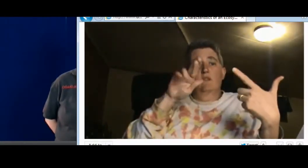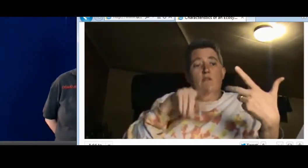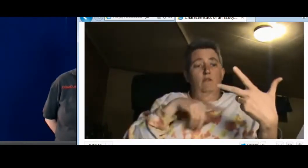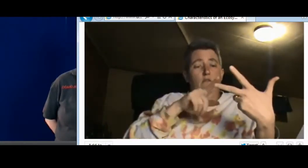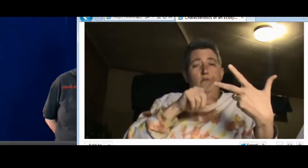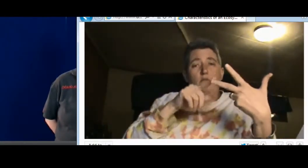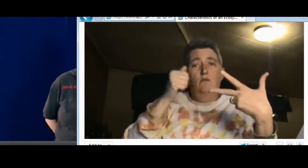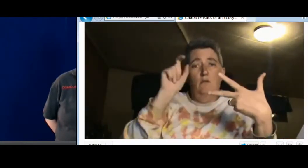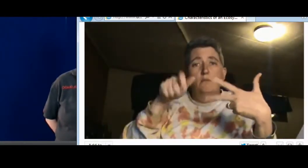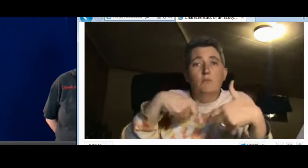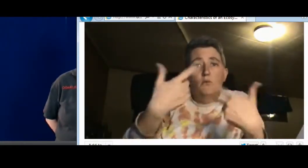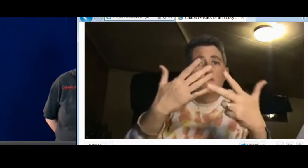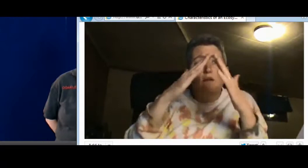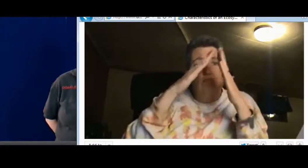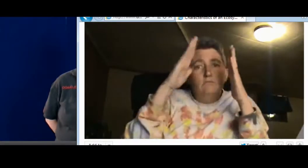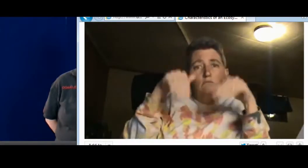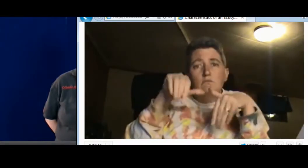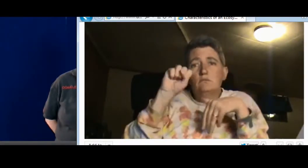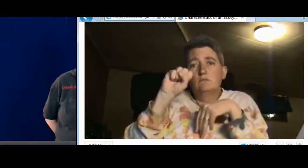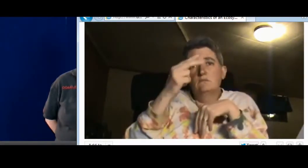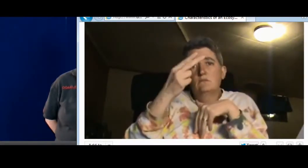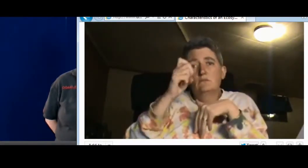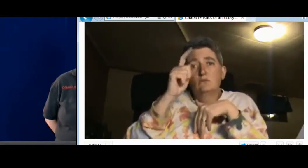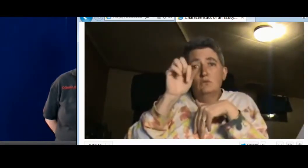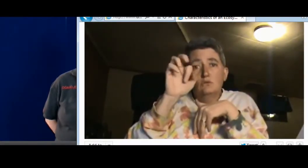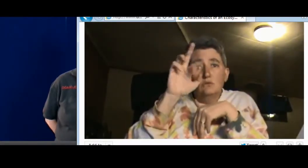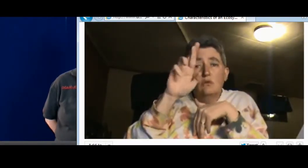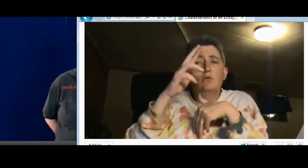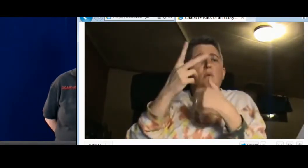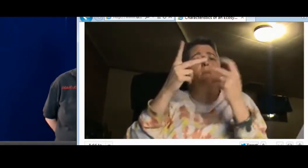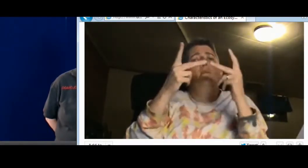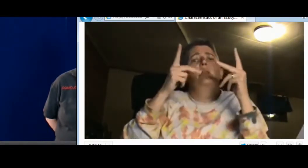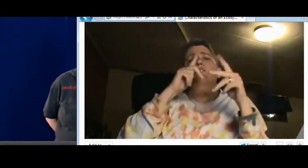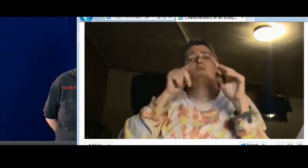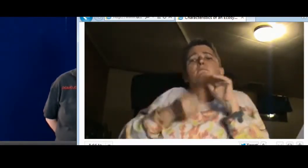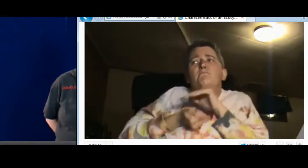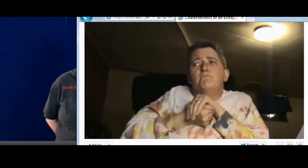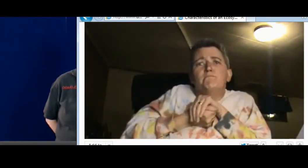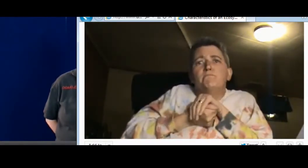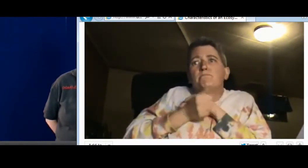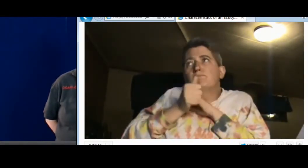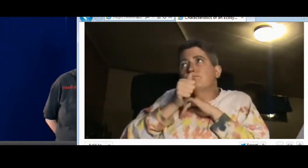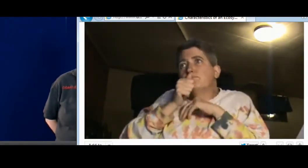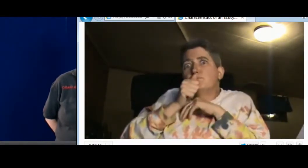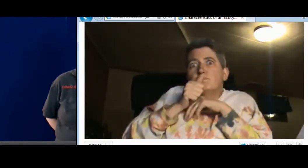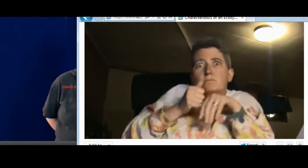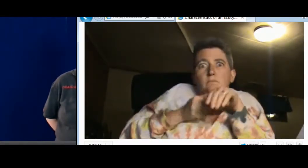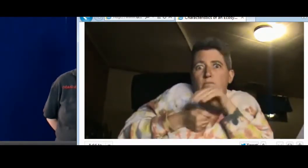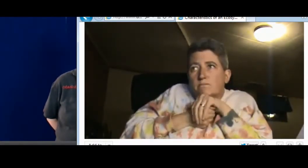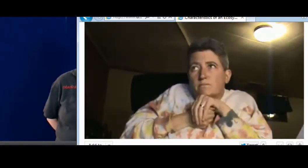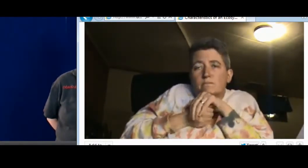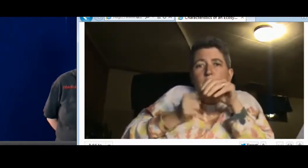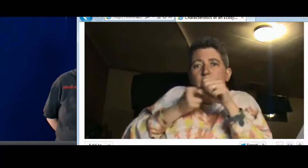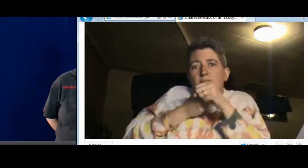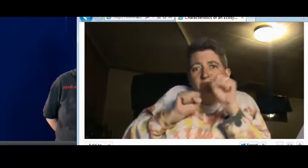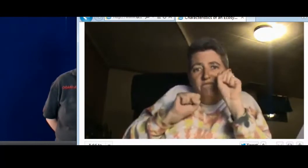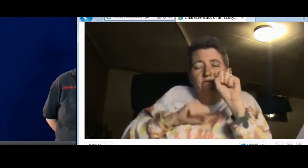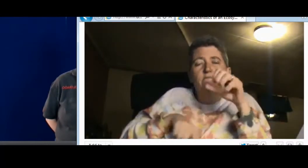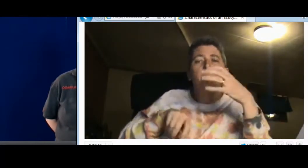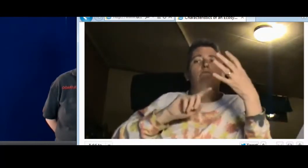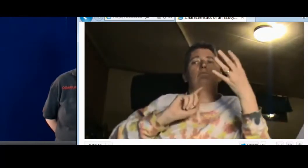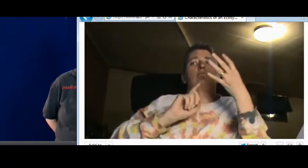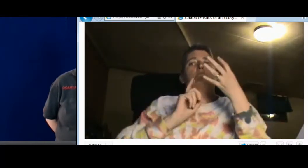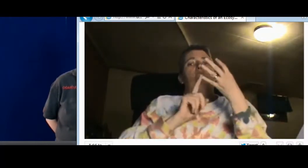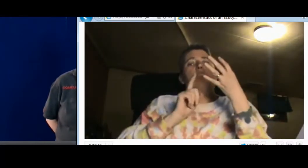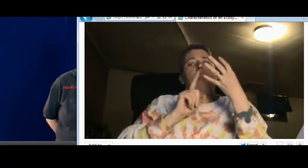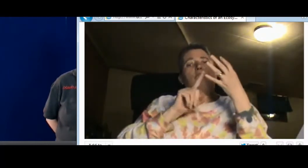that area. There needs to be air. Also shelter, a place for an animal or someone to